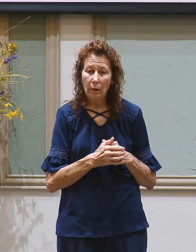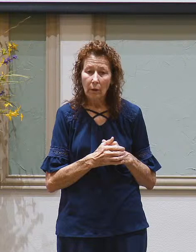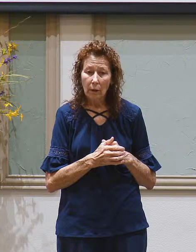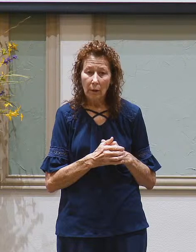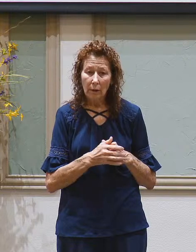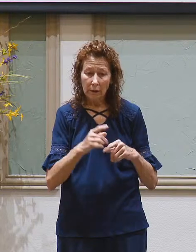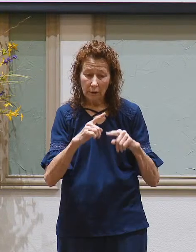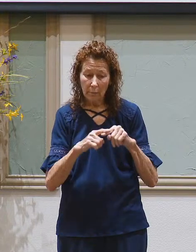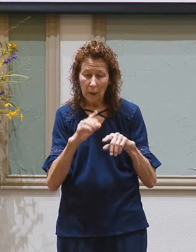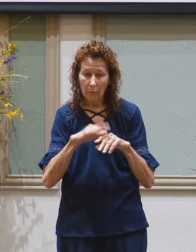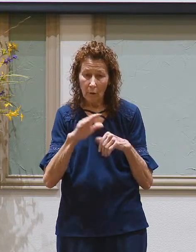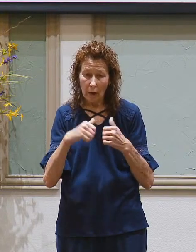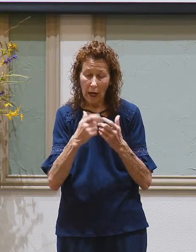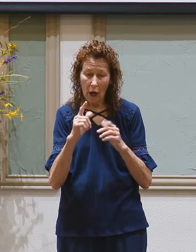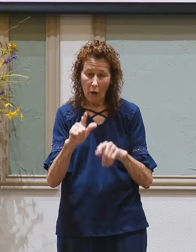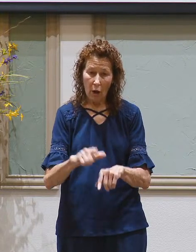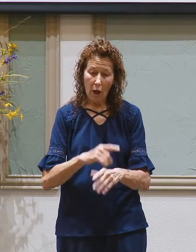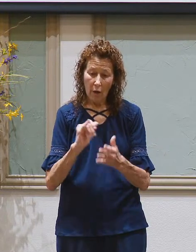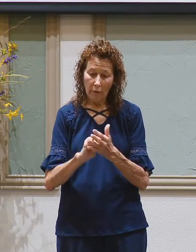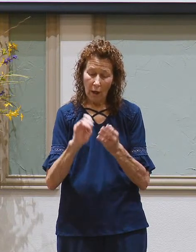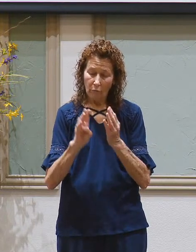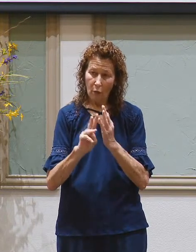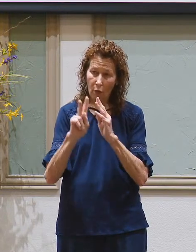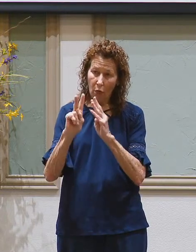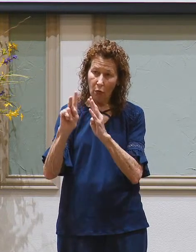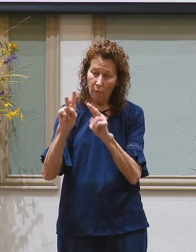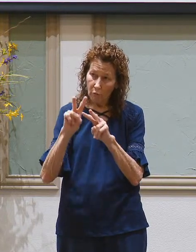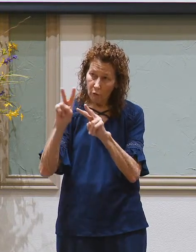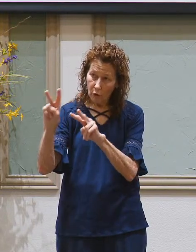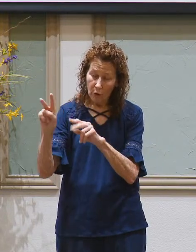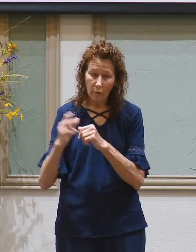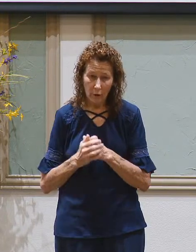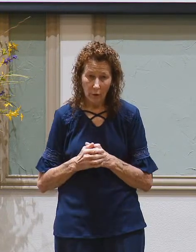it depended on how long it took for that procession to get by your car.